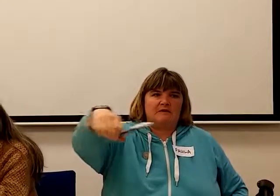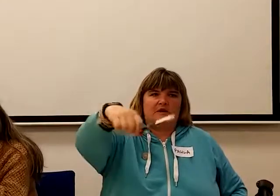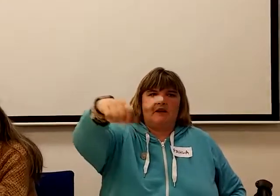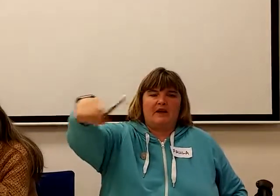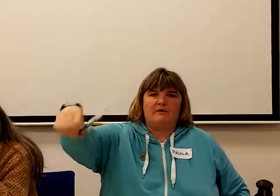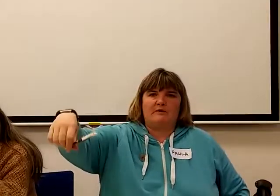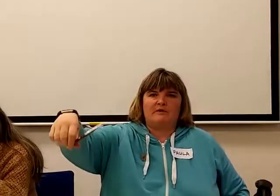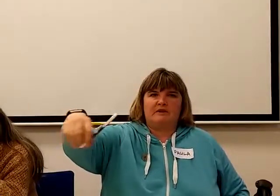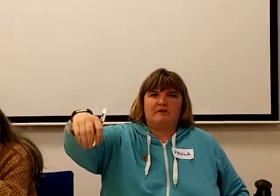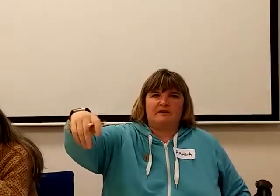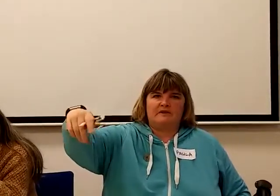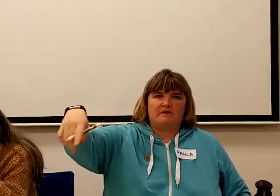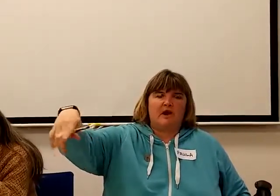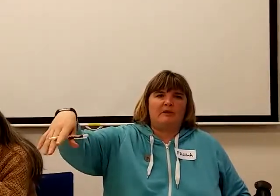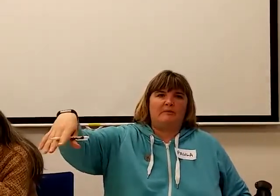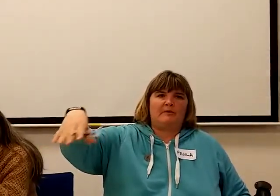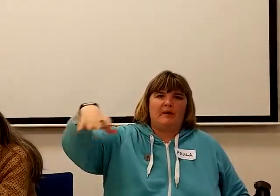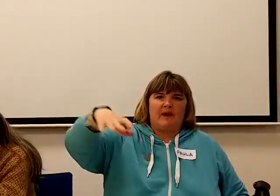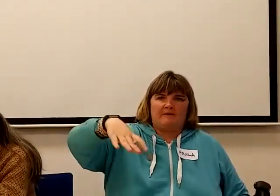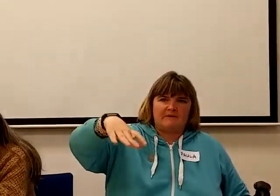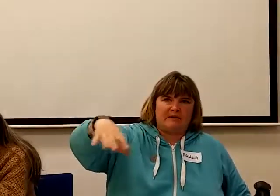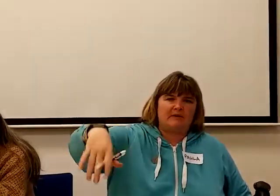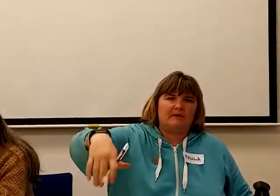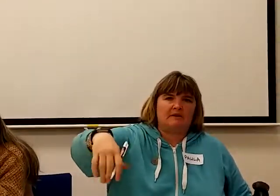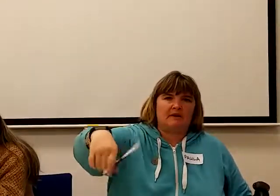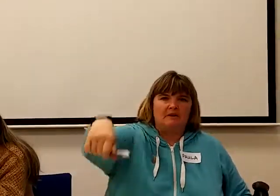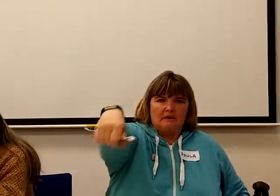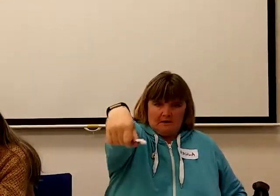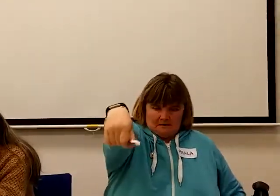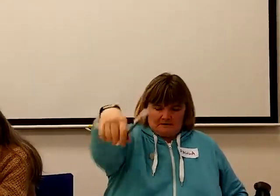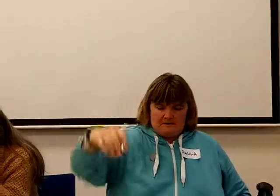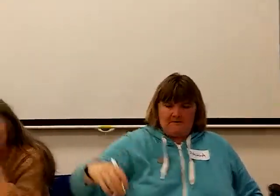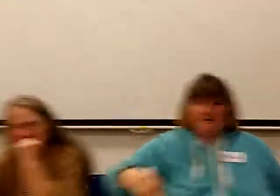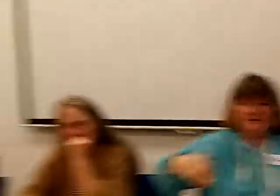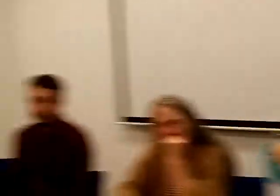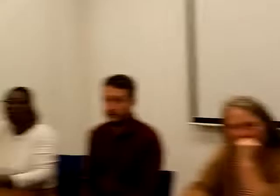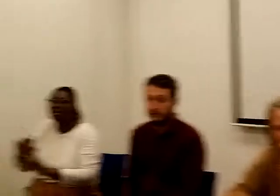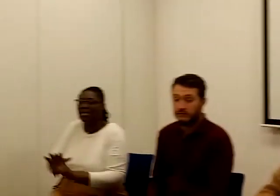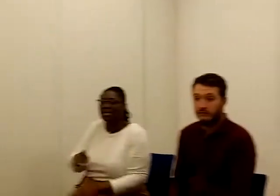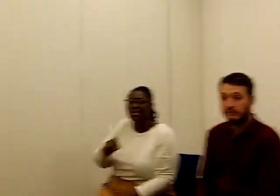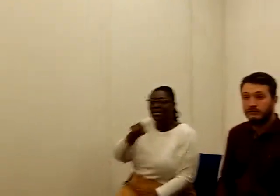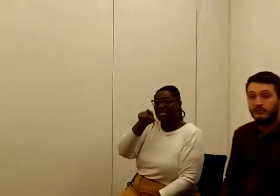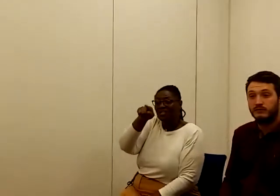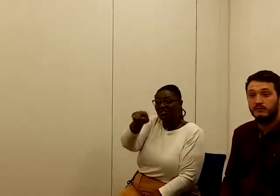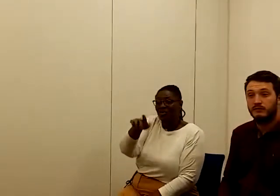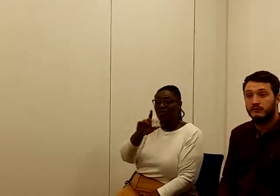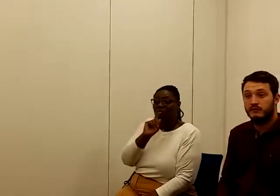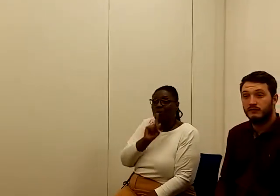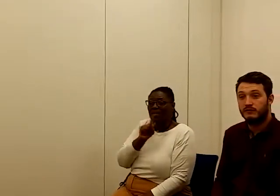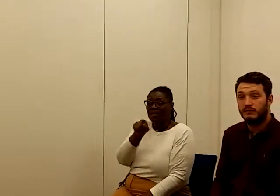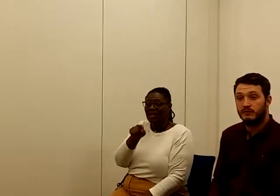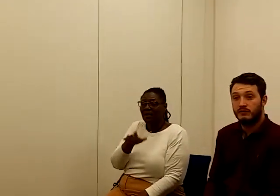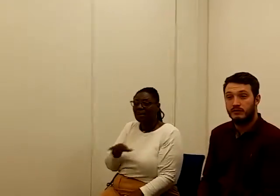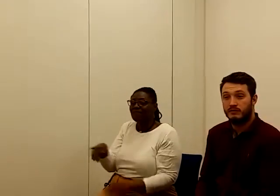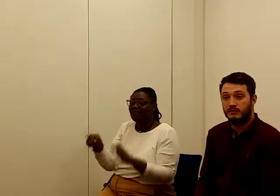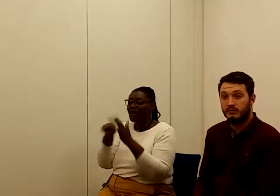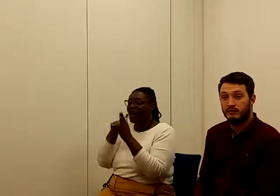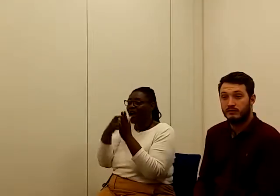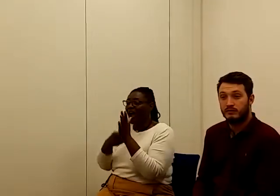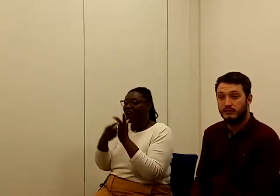out, so we can get everybody in the room, because there are people that haven't spoken yet. Can you say, keep on with your moves. I'm Arianne, I'm